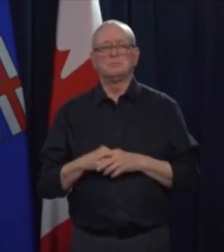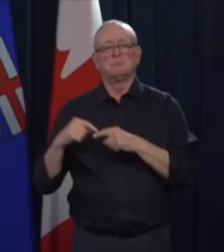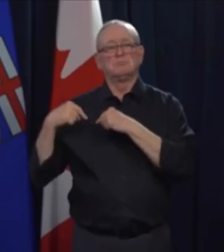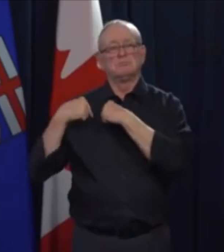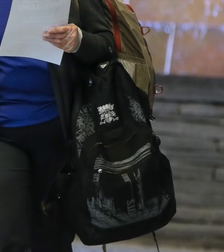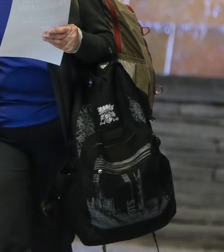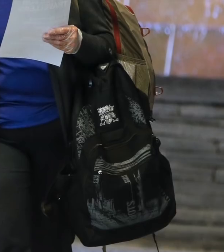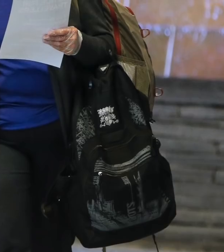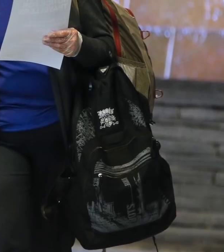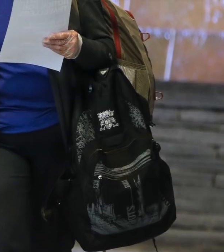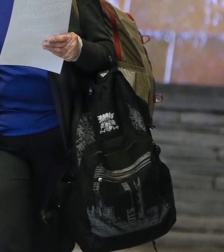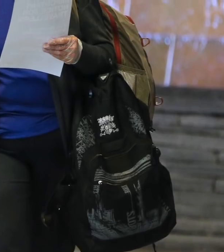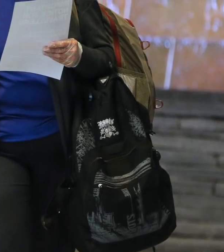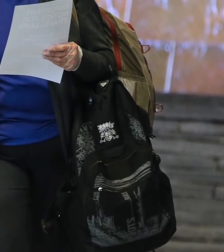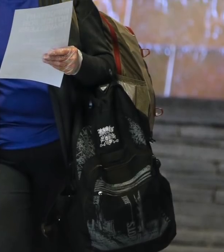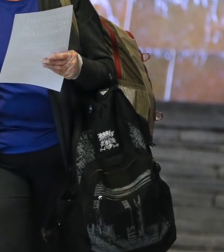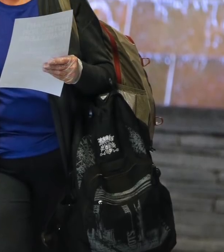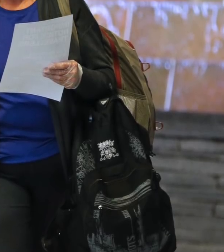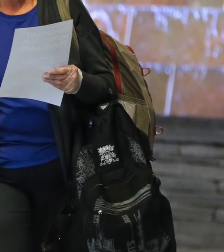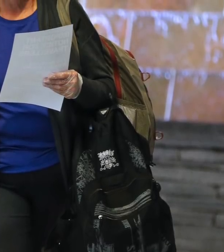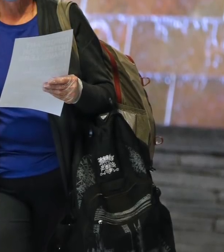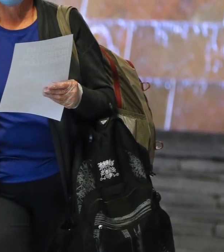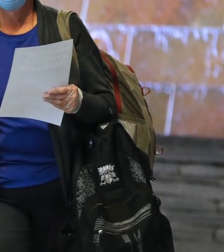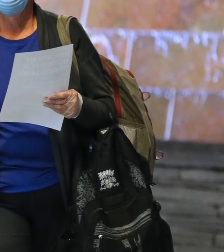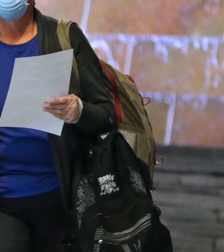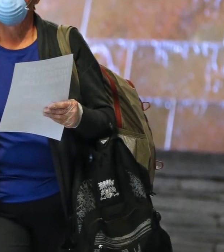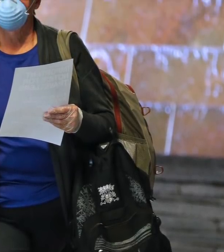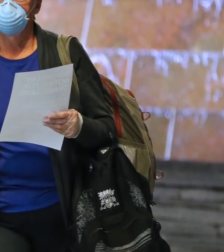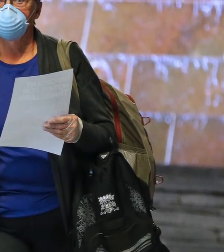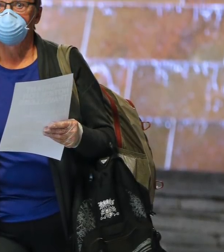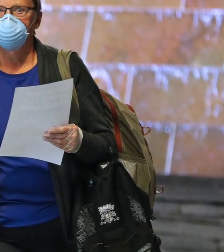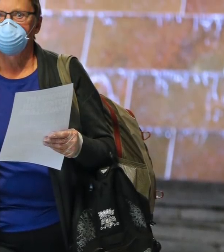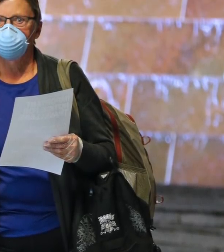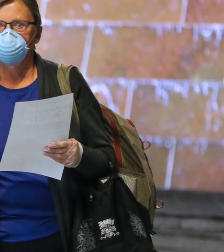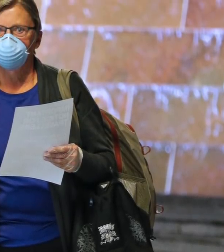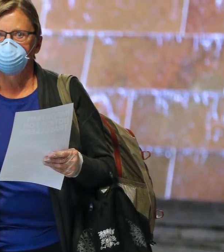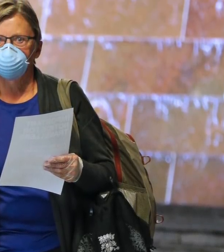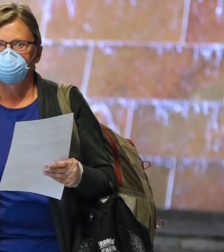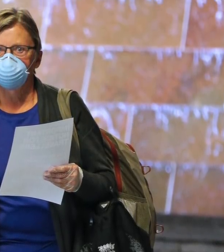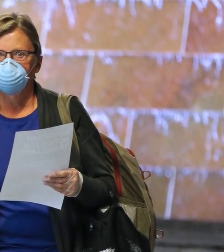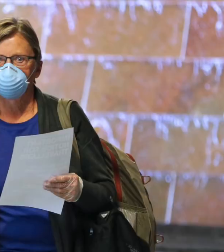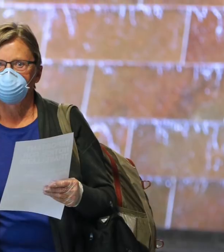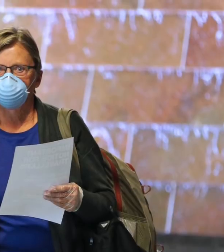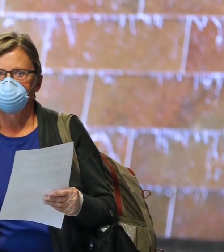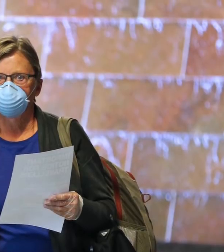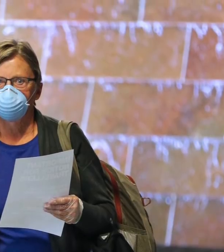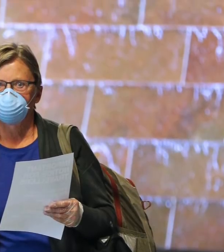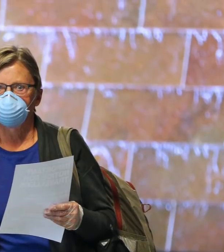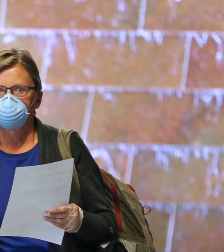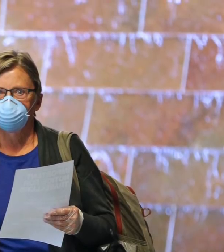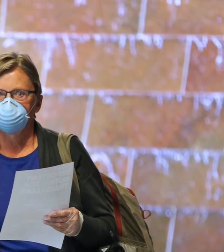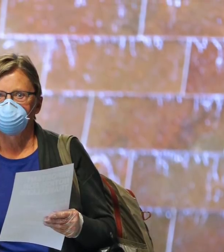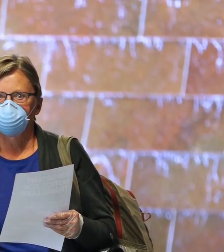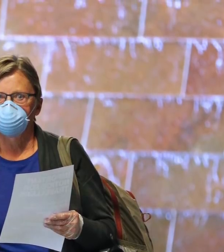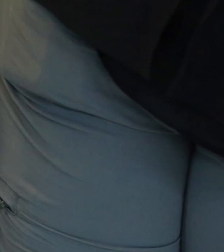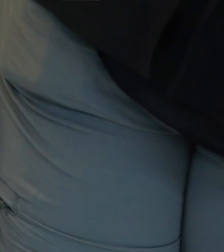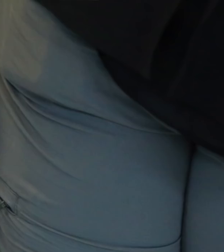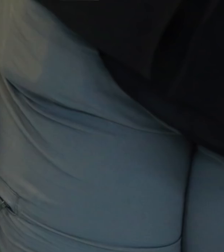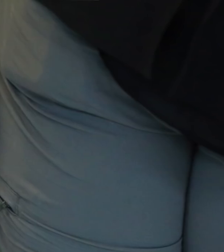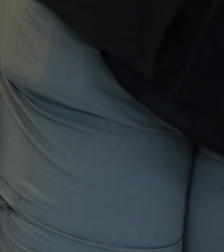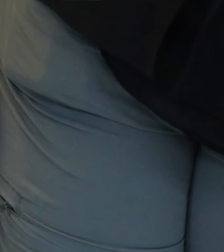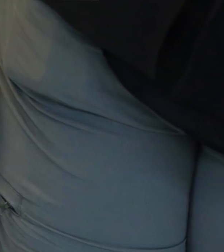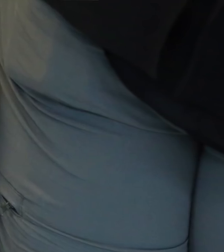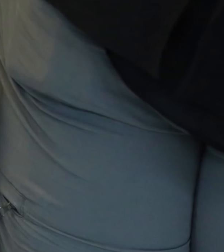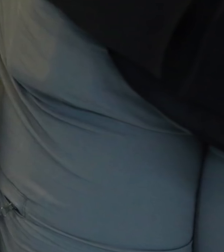to come home. I want to reiterate the importance of all returning travellers to self-isolate for 14 days, even if they are